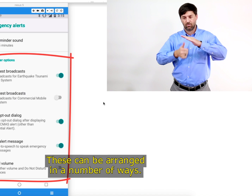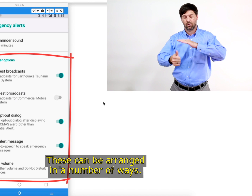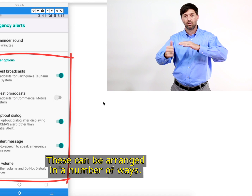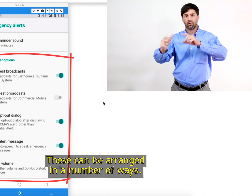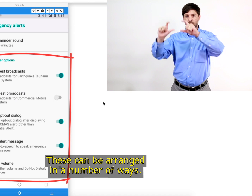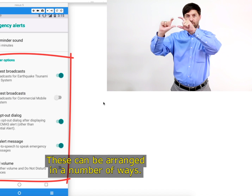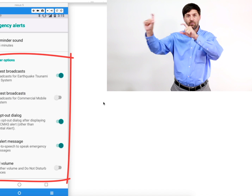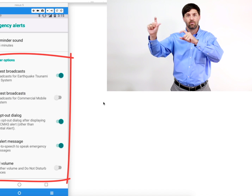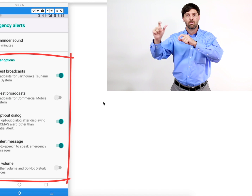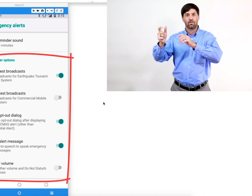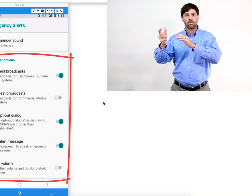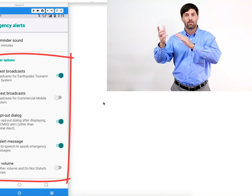number of ways.